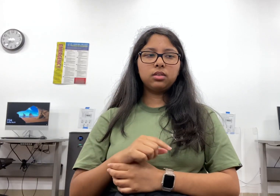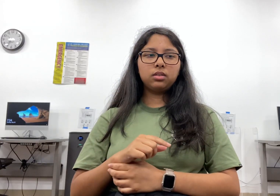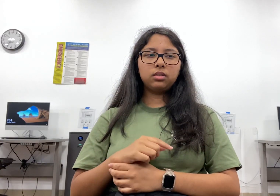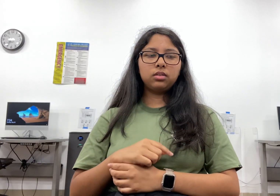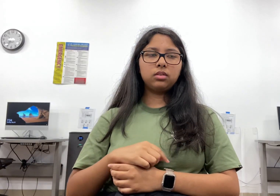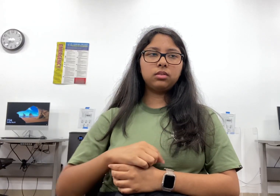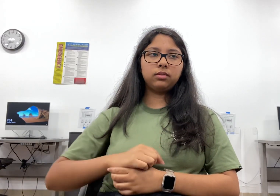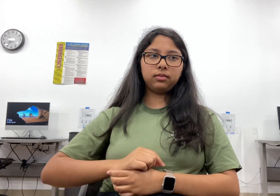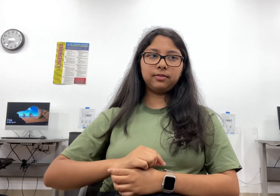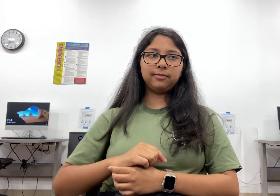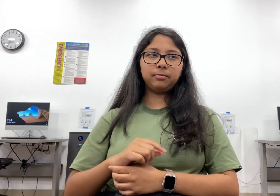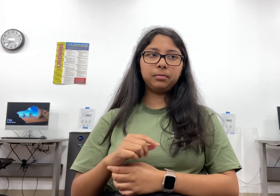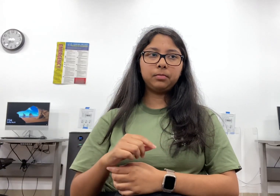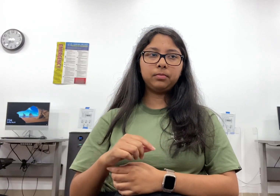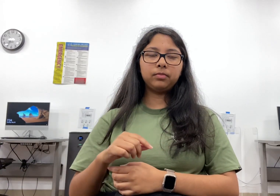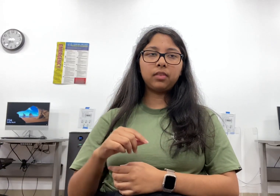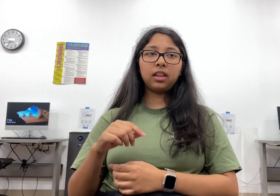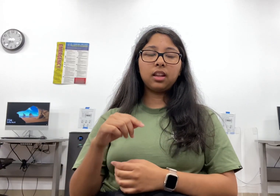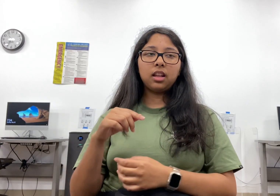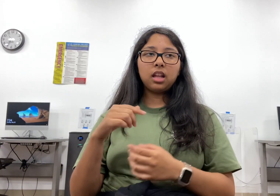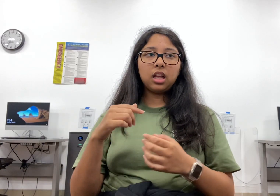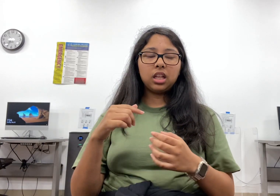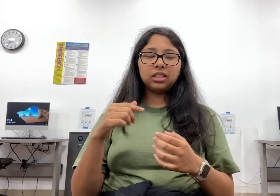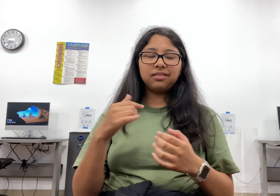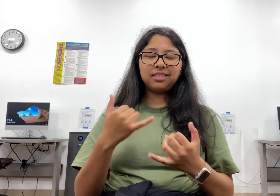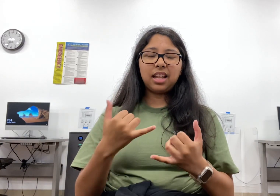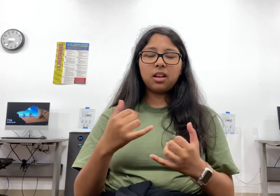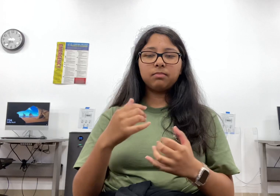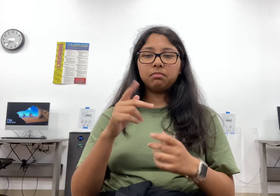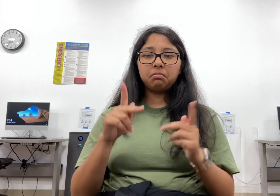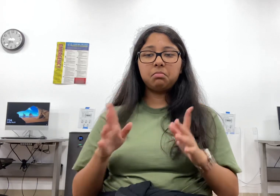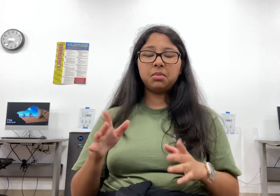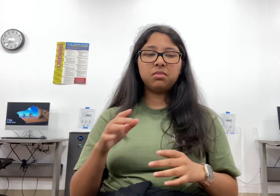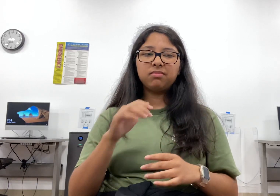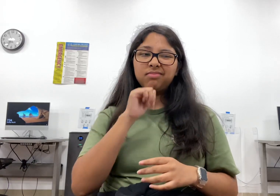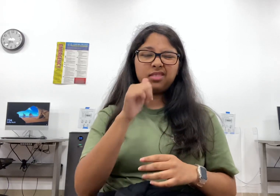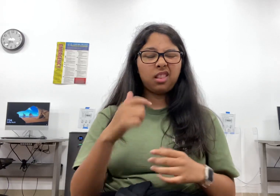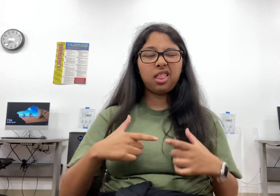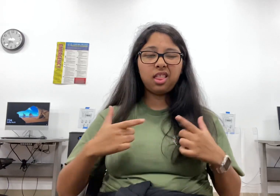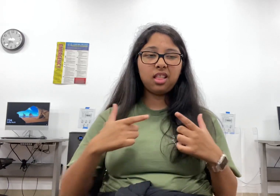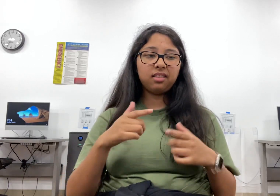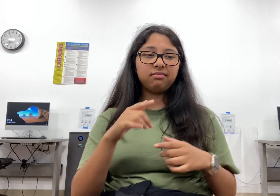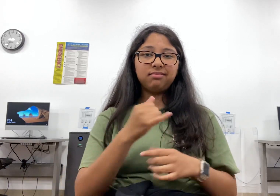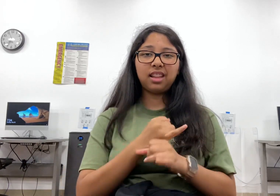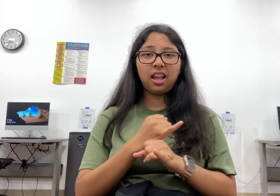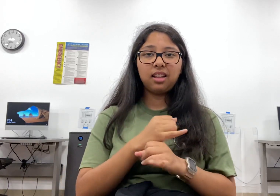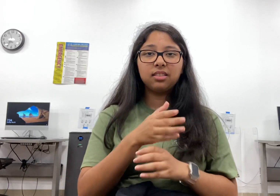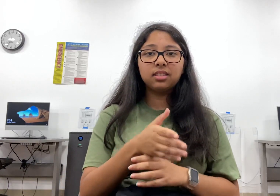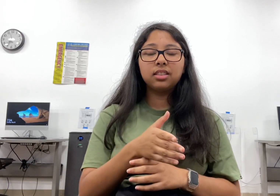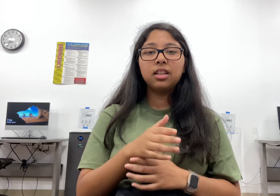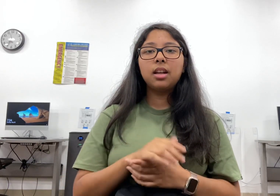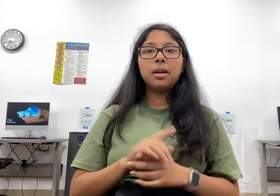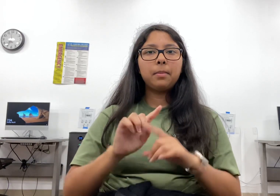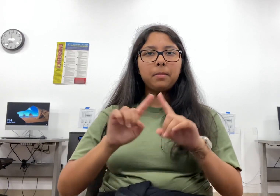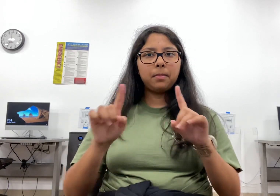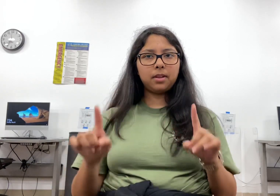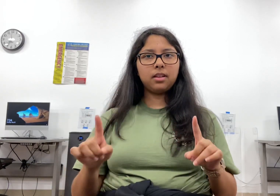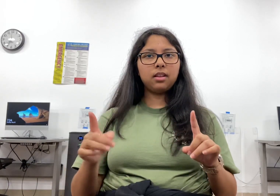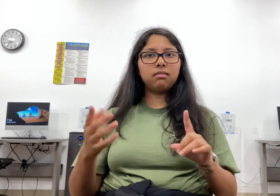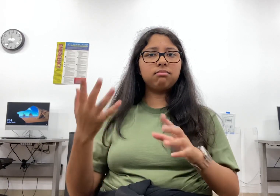This was not the case centuries ago when large numbers of native islanders called Catalina Island their